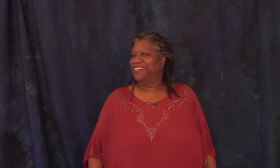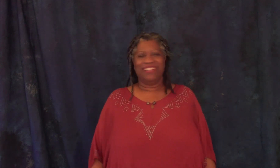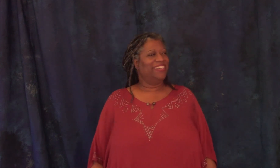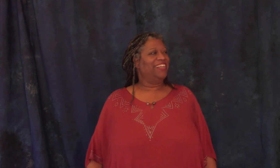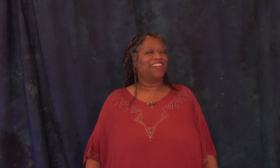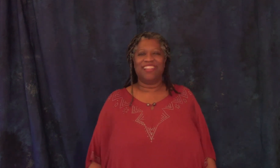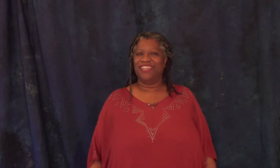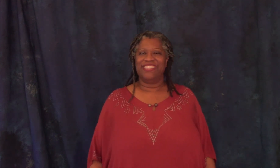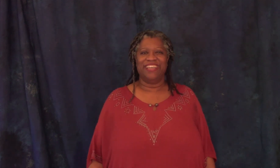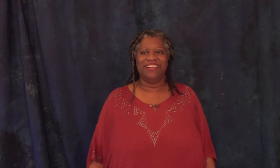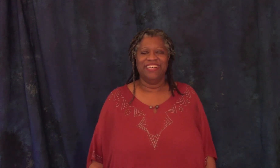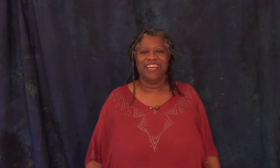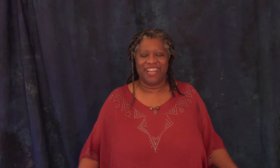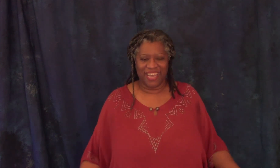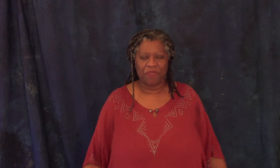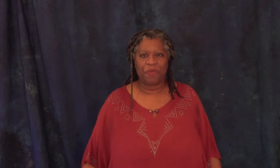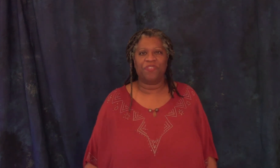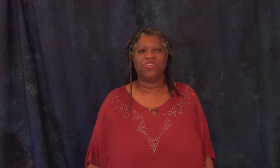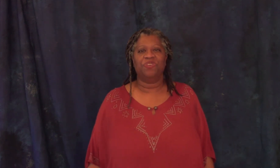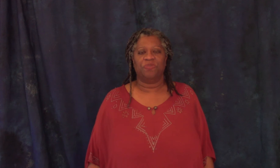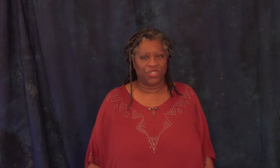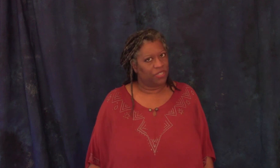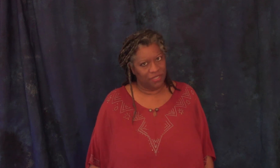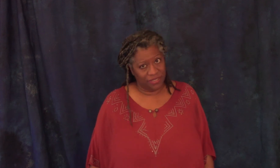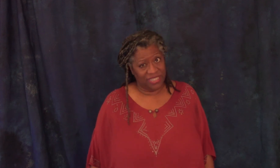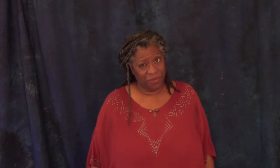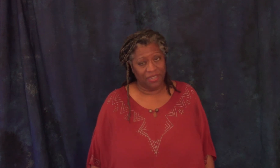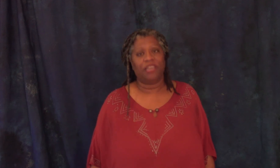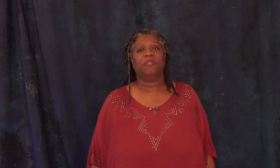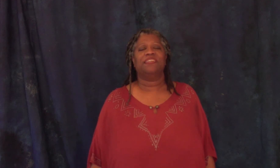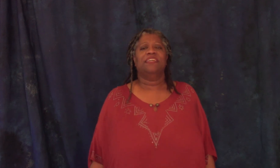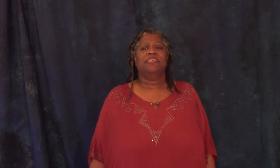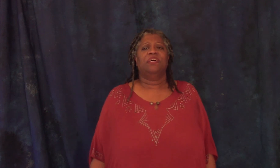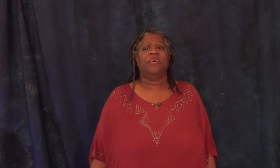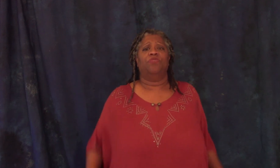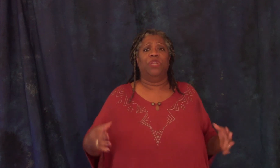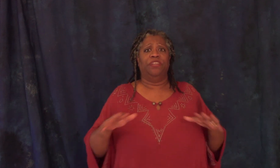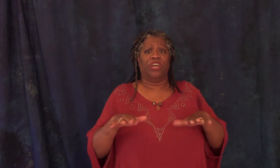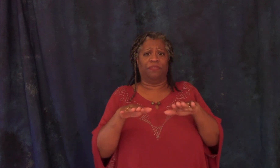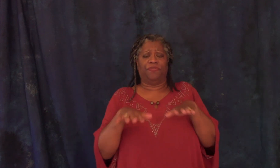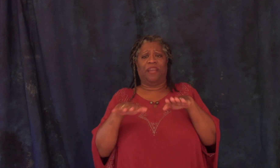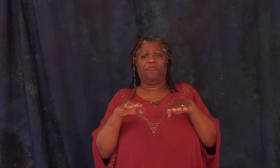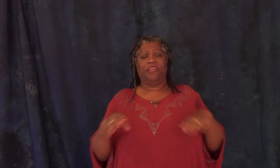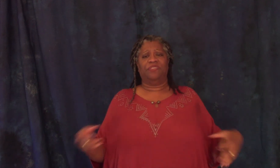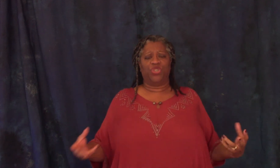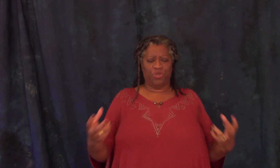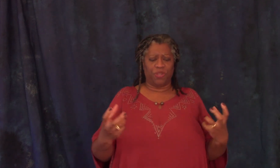clean cloth on his skin and they gave him a pair of shoes which he didn't really like because well he had really giant flat feet and his shoes were a little